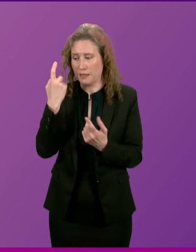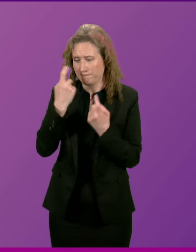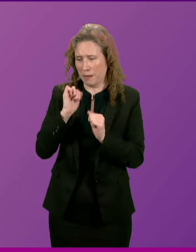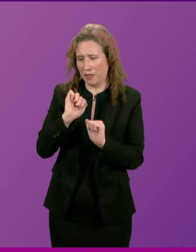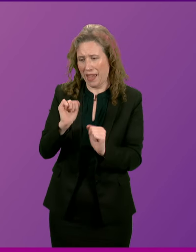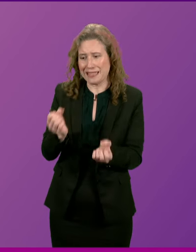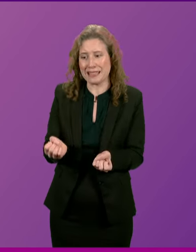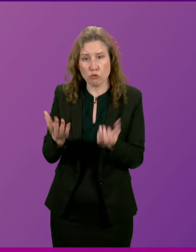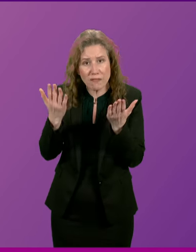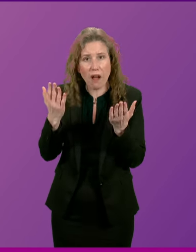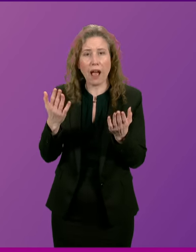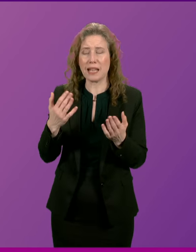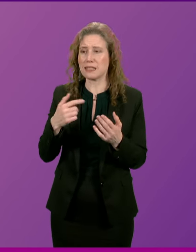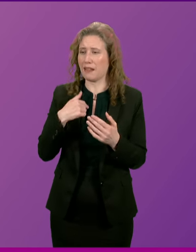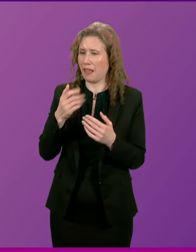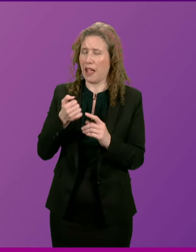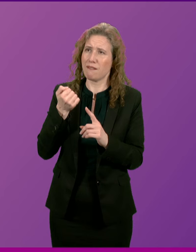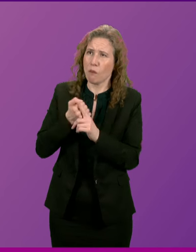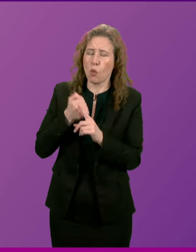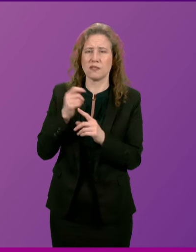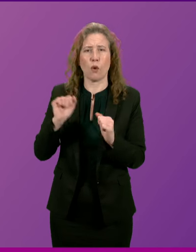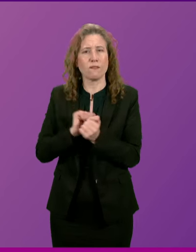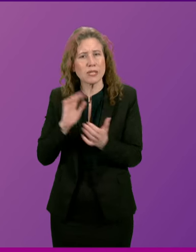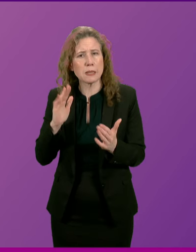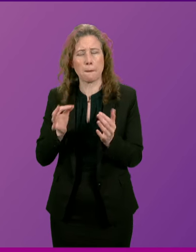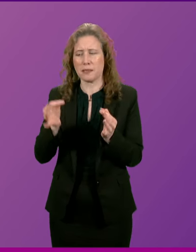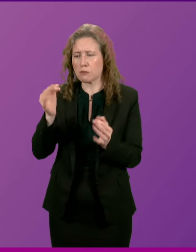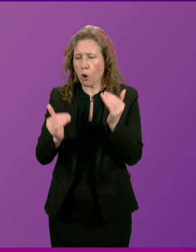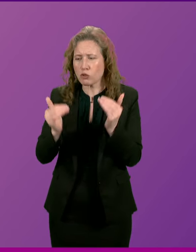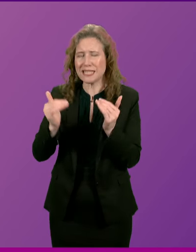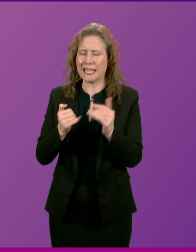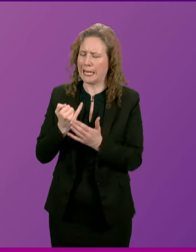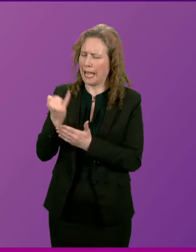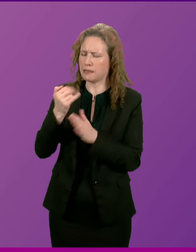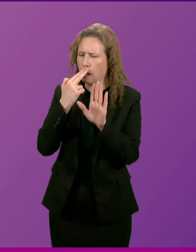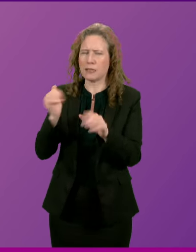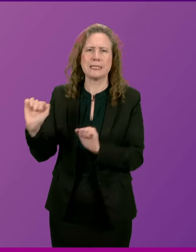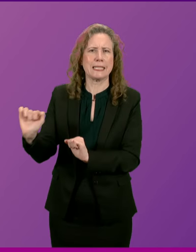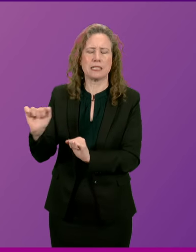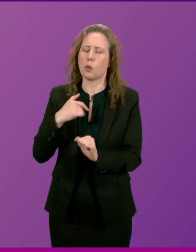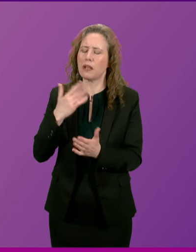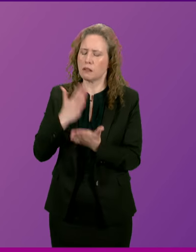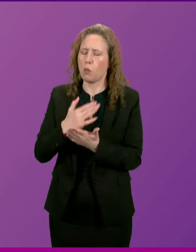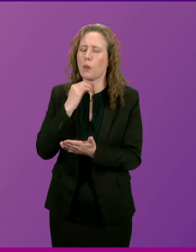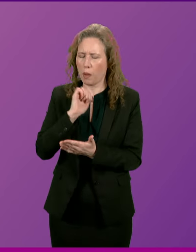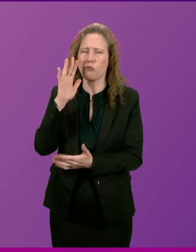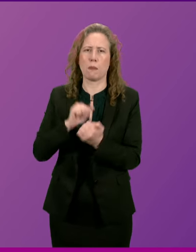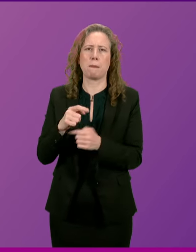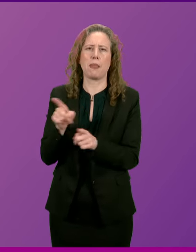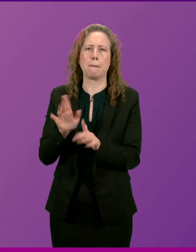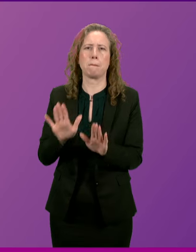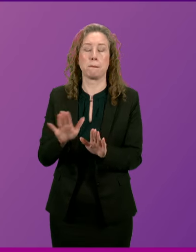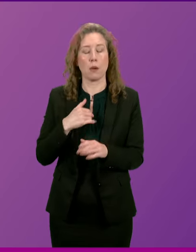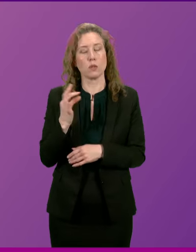on the altar of freedom and the cause of democracy, and against the tyranny of Nazism, and we will remember them. To ask the